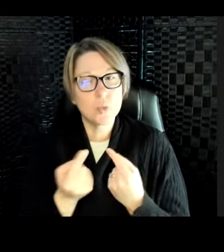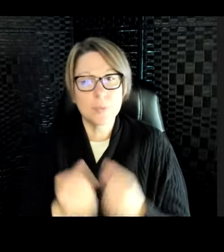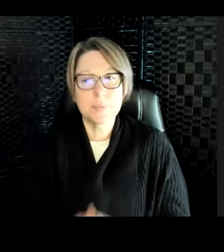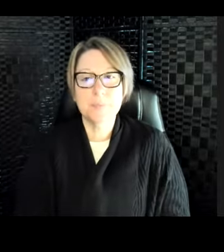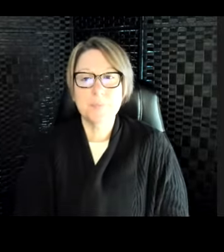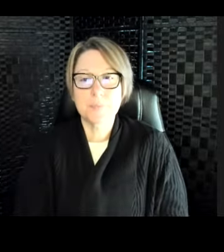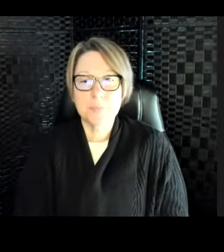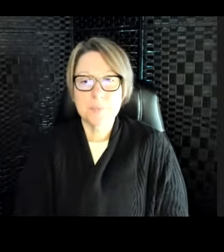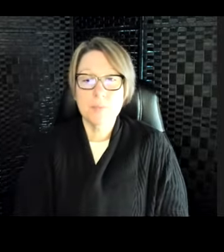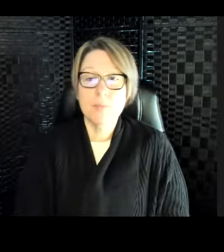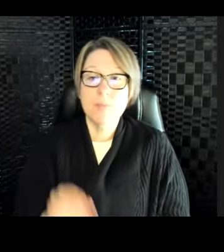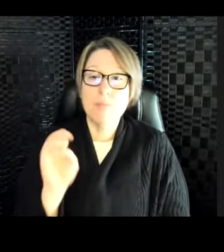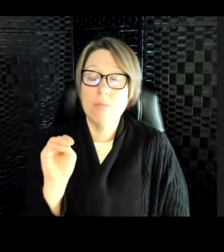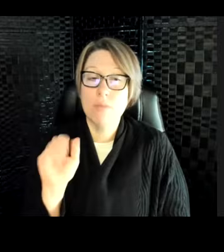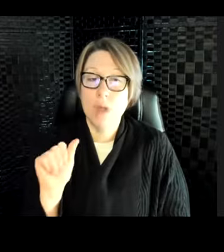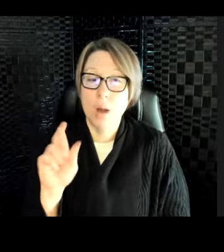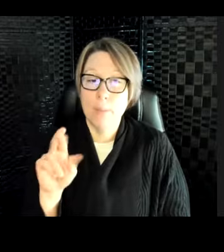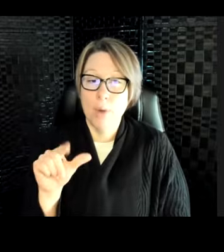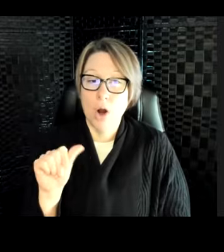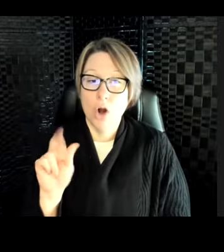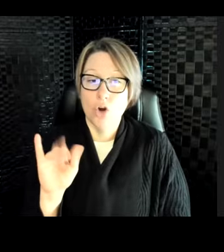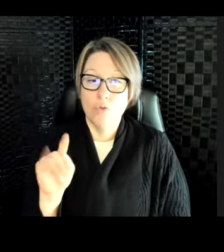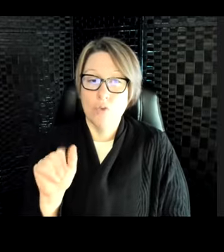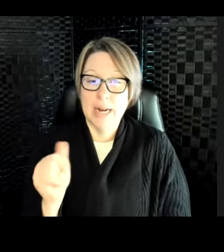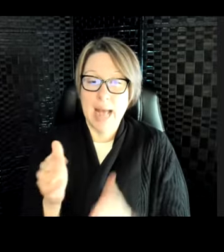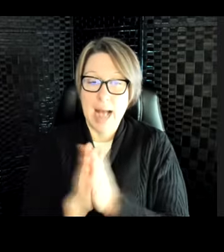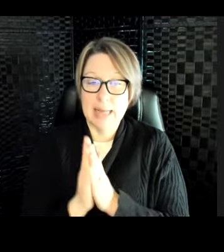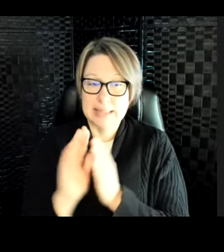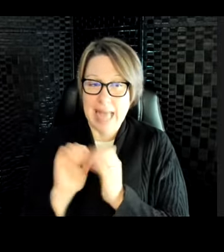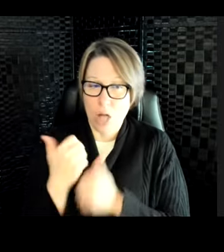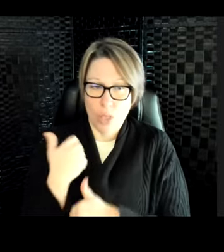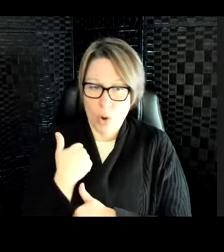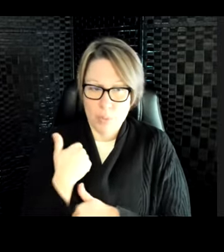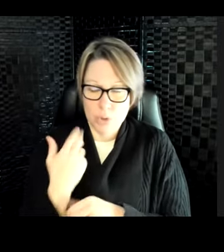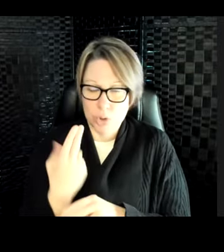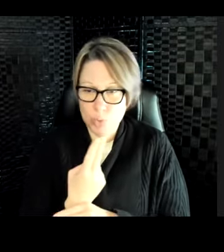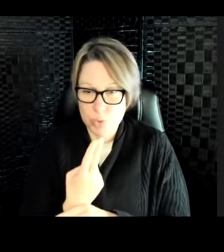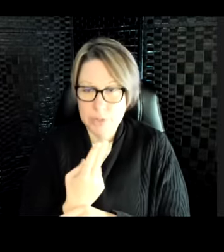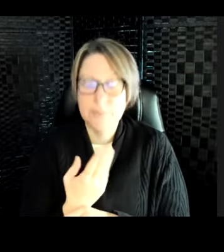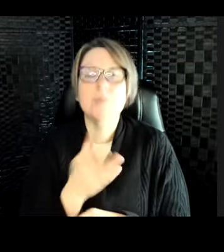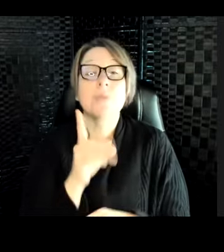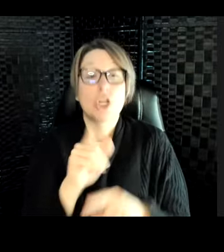Margarita asked, how did the army use them? The army used them for training and for